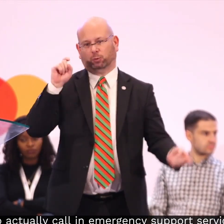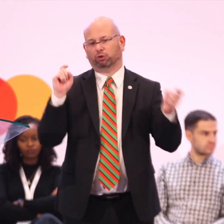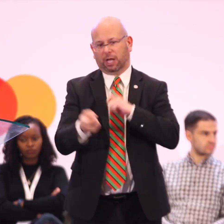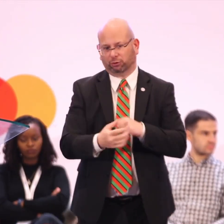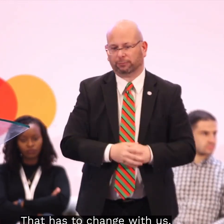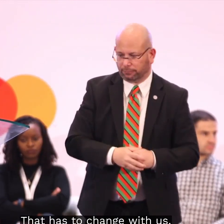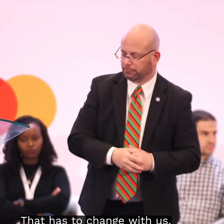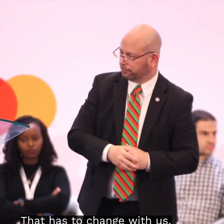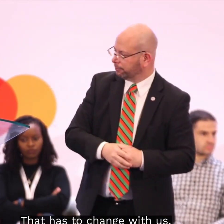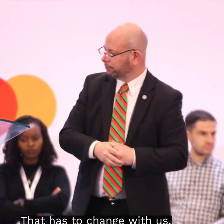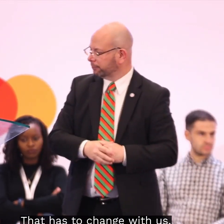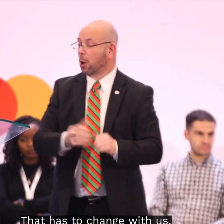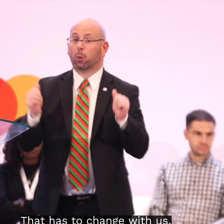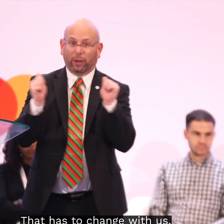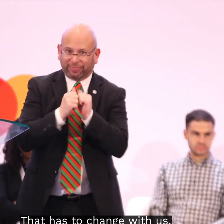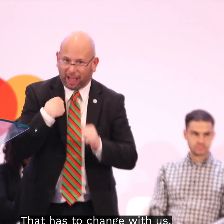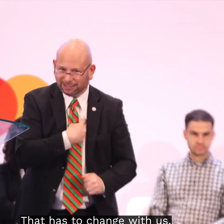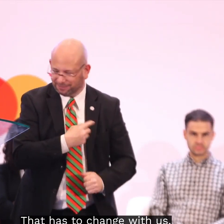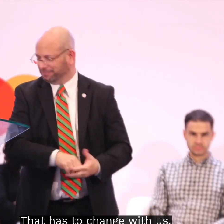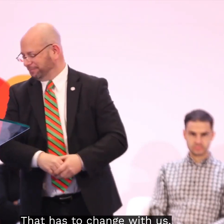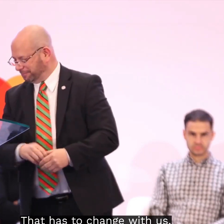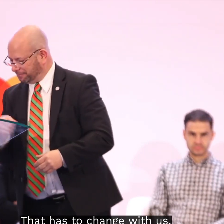That has to change with us.